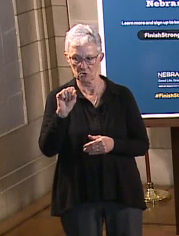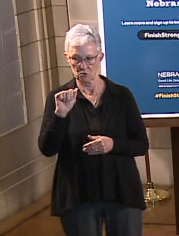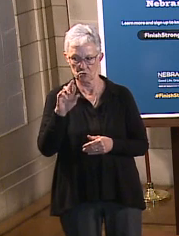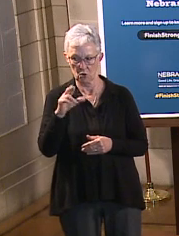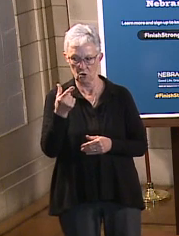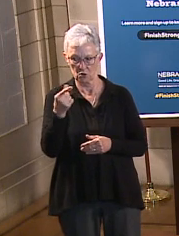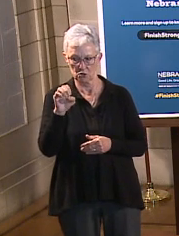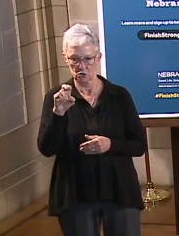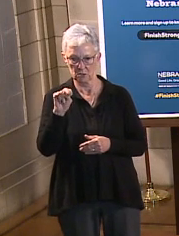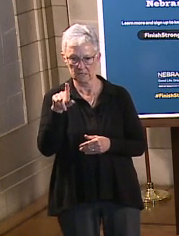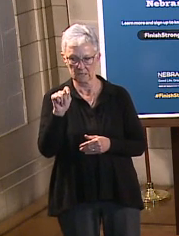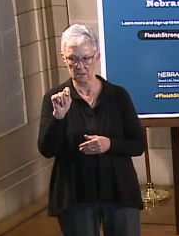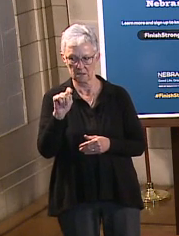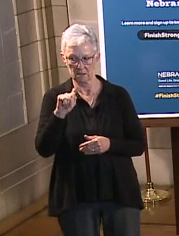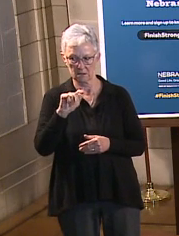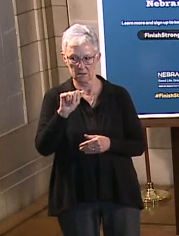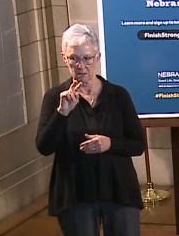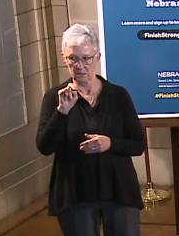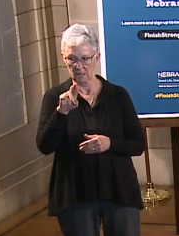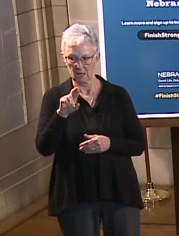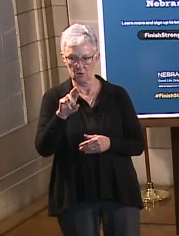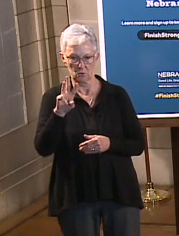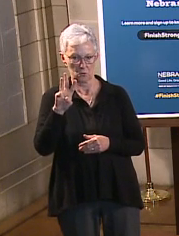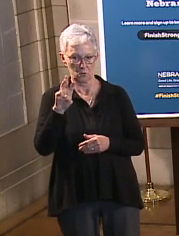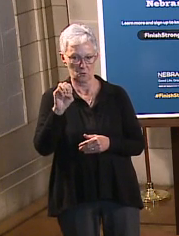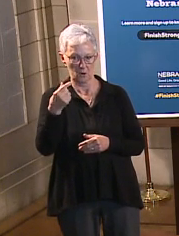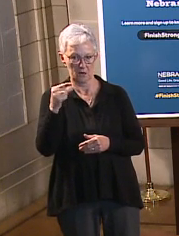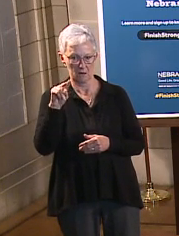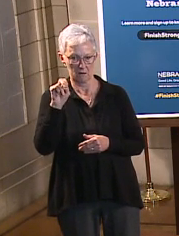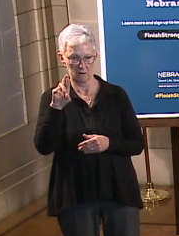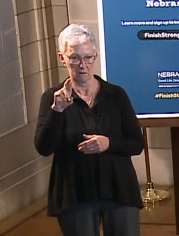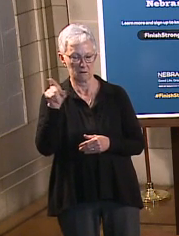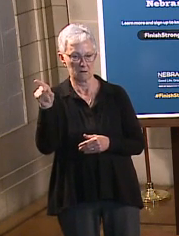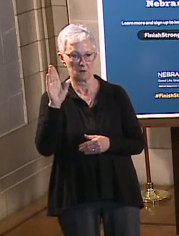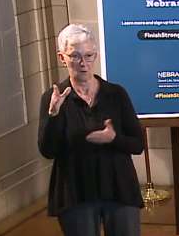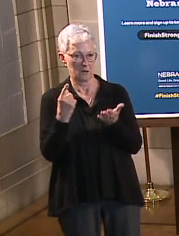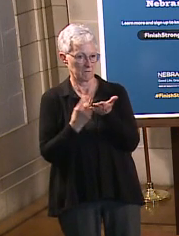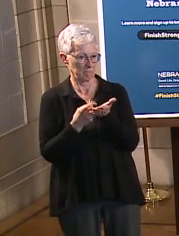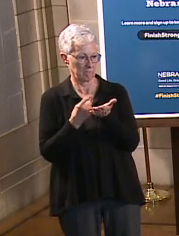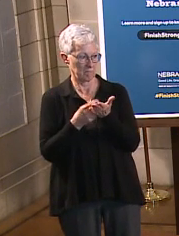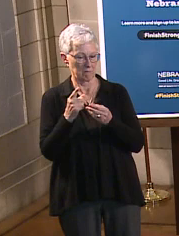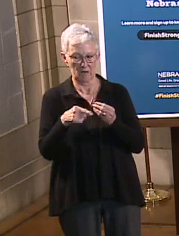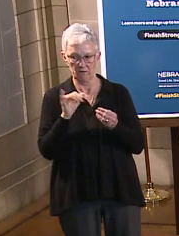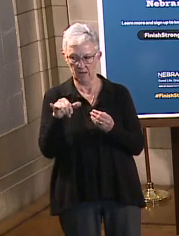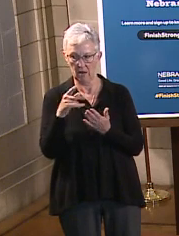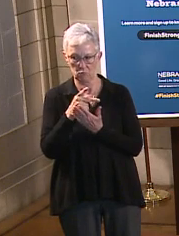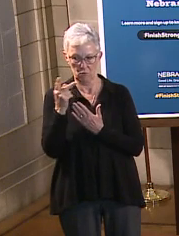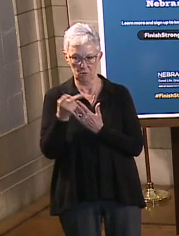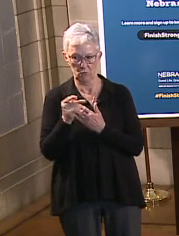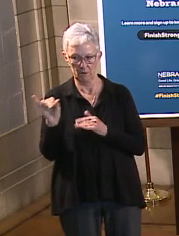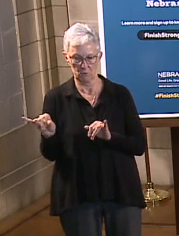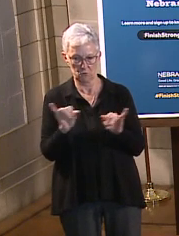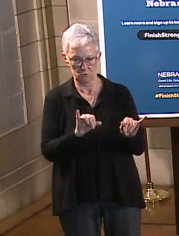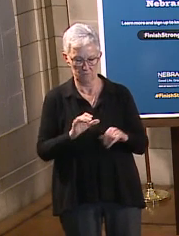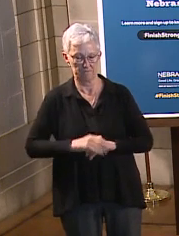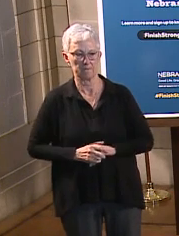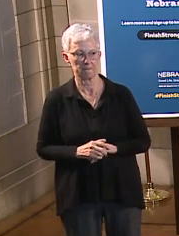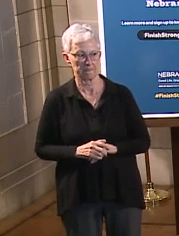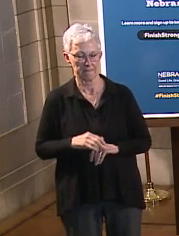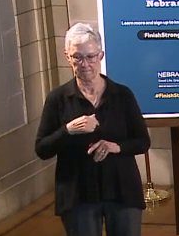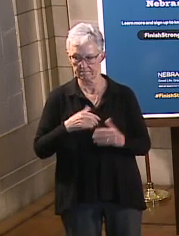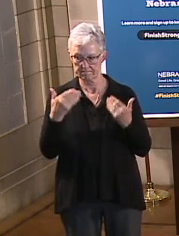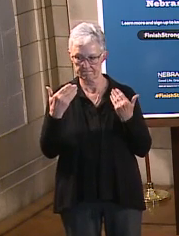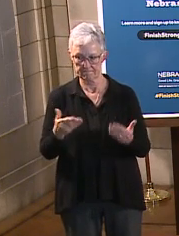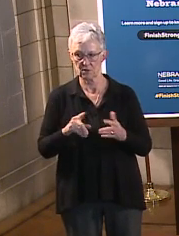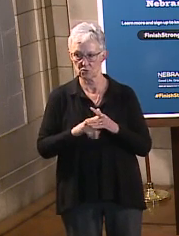That right? Yeah. Master Sergeant Tanner Wagner, who is going to be, uh, talking about the program as well. So with that, I'm going to go ahead